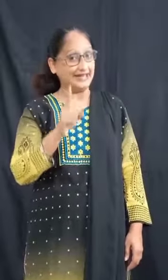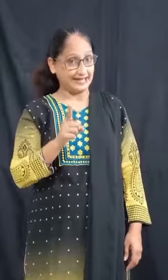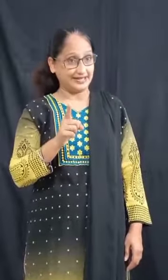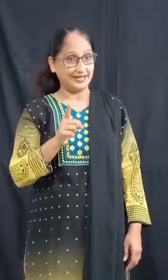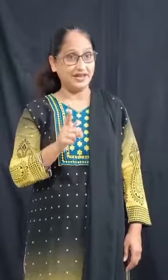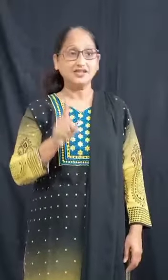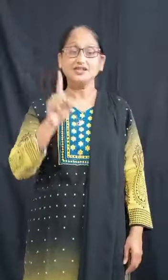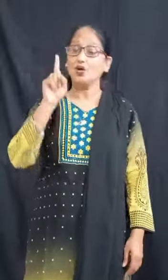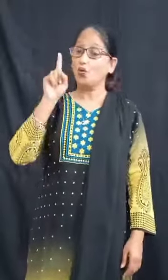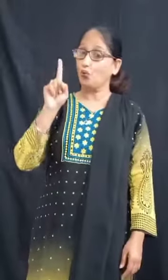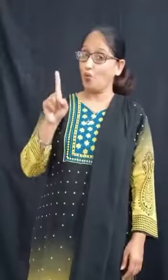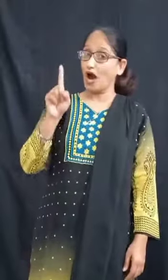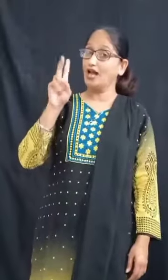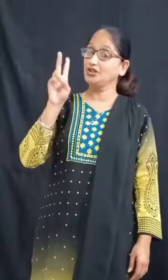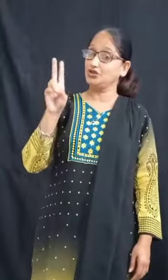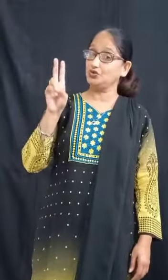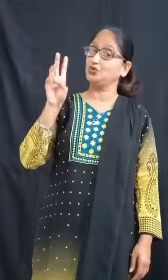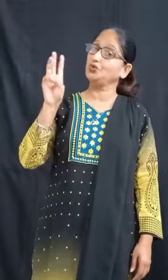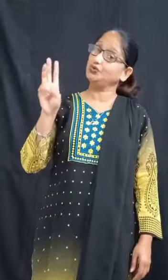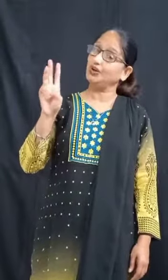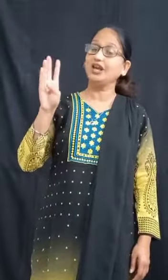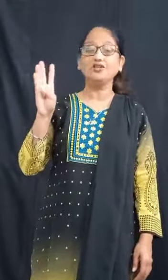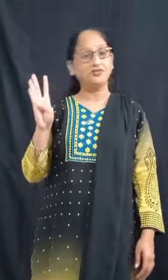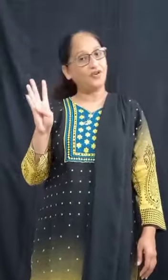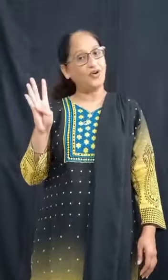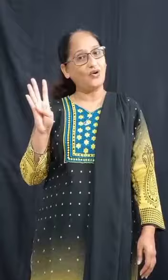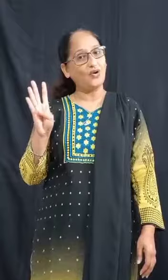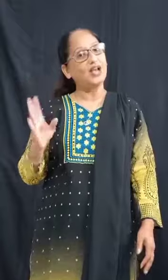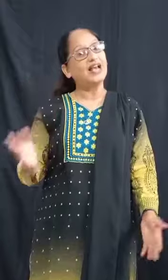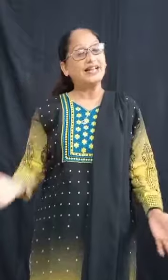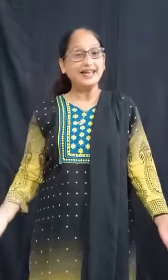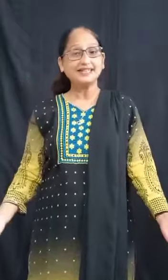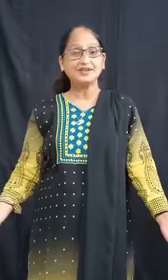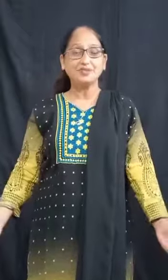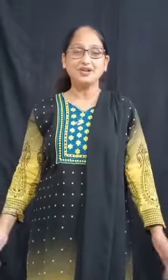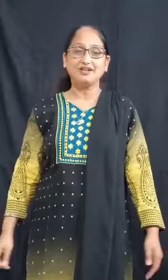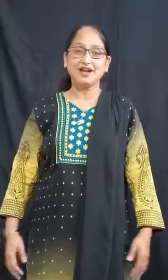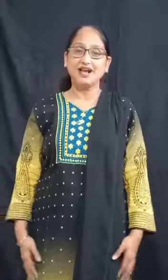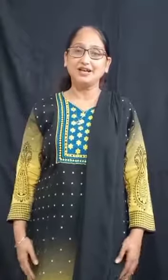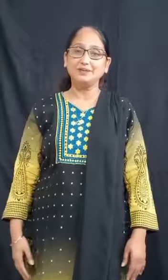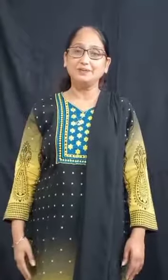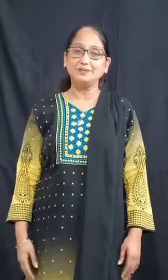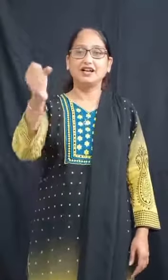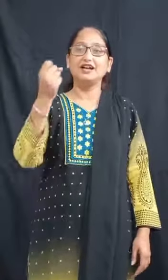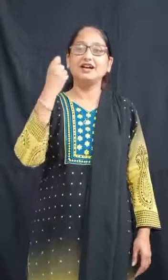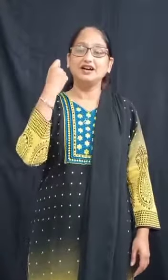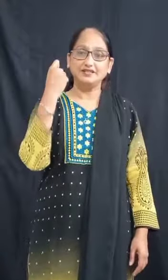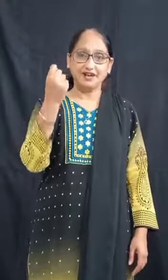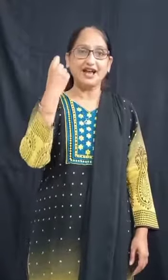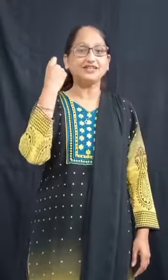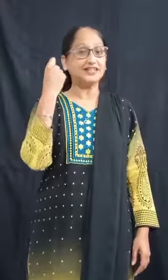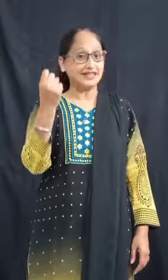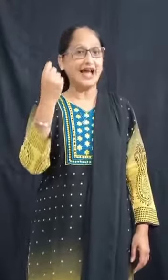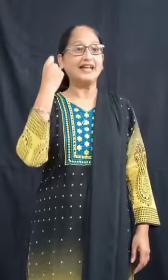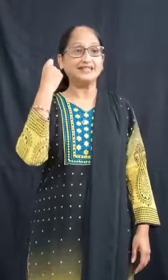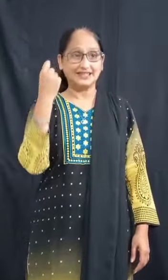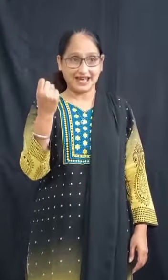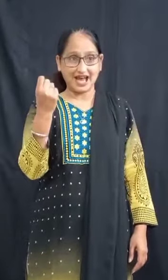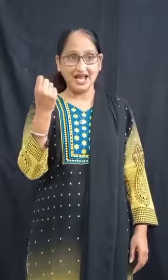letters? 1, 2, 3, 4. Let's repeat the rhyme. Rat-a-tat-tat,